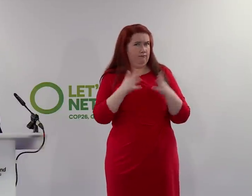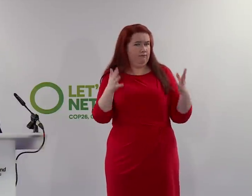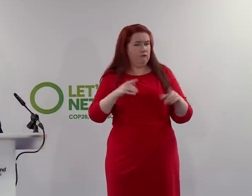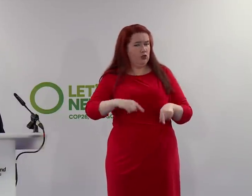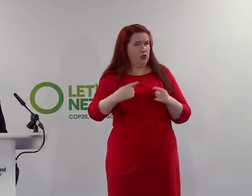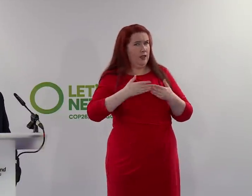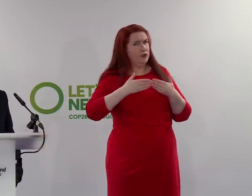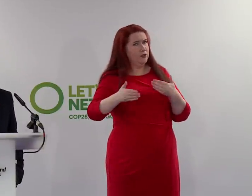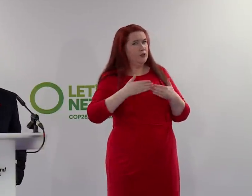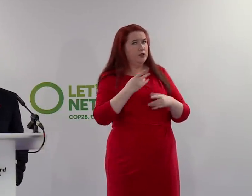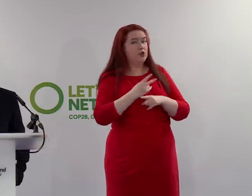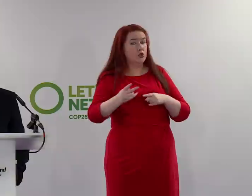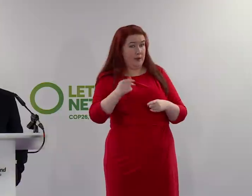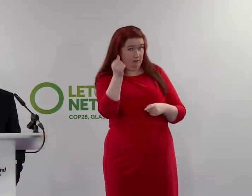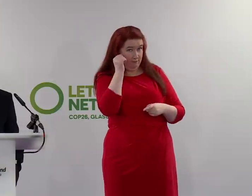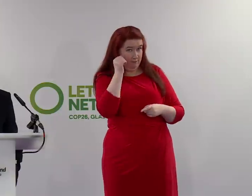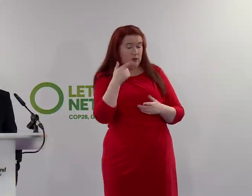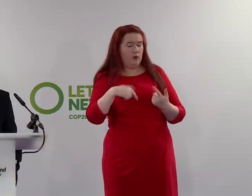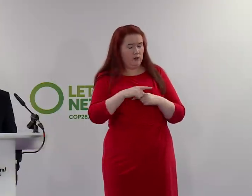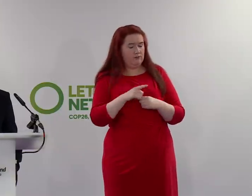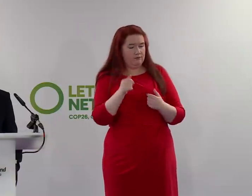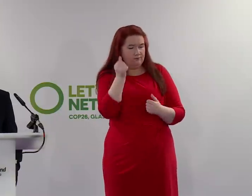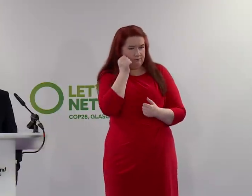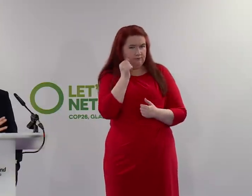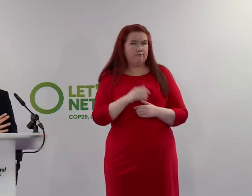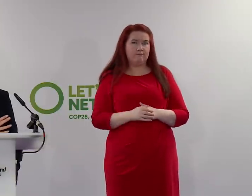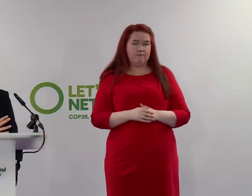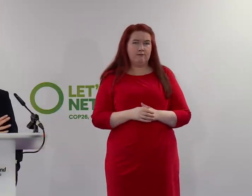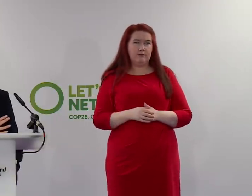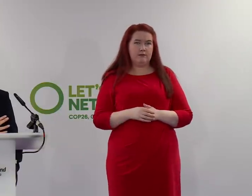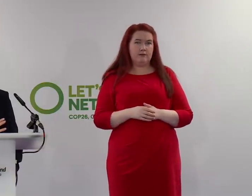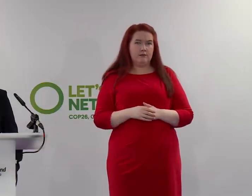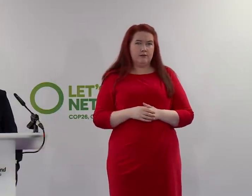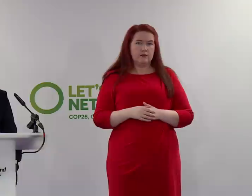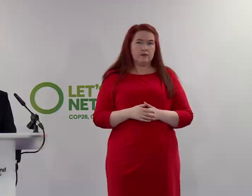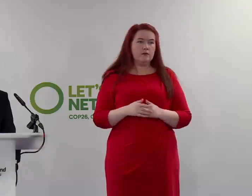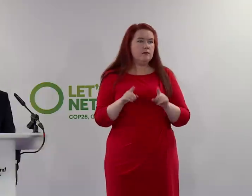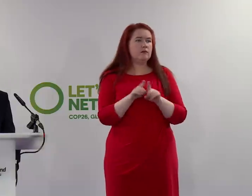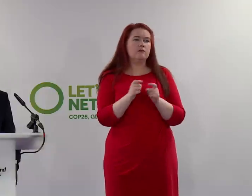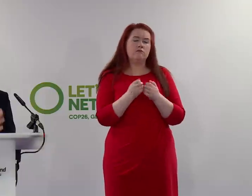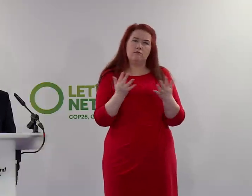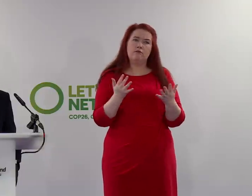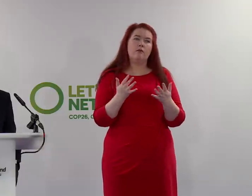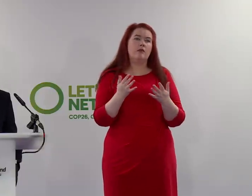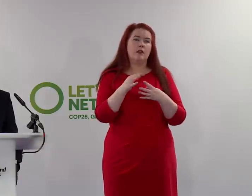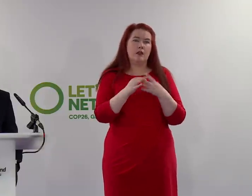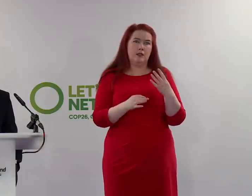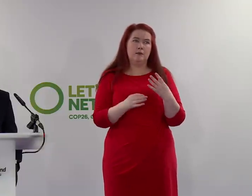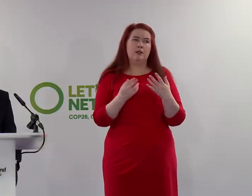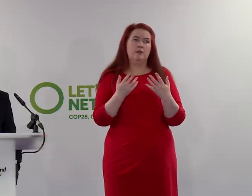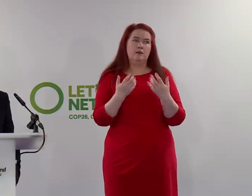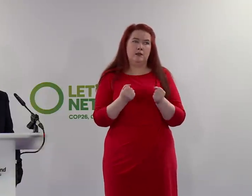two weeks is considerable. So we're not complacent about any of this. But as in all other aspects of that, there's been careful